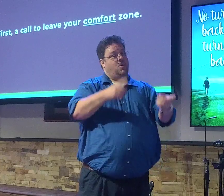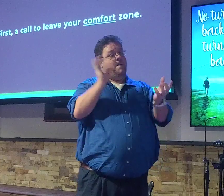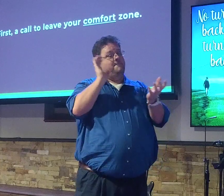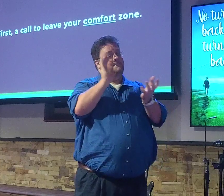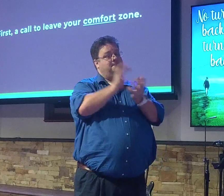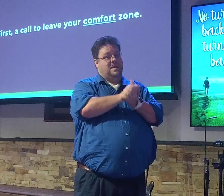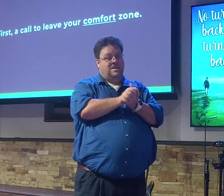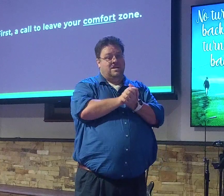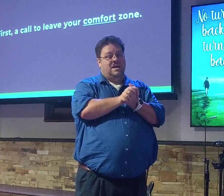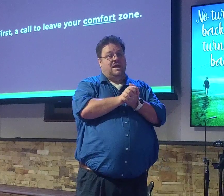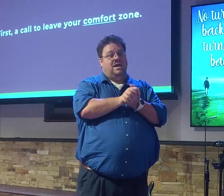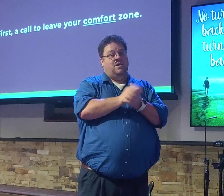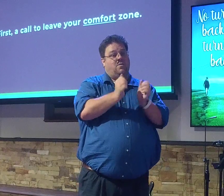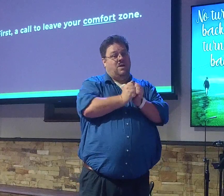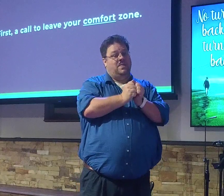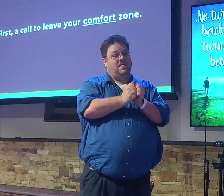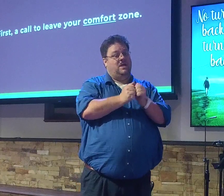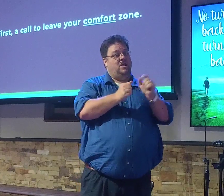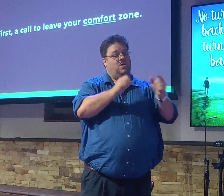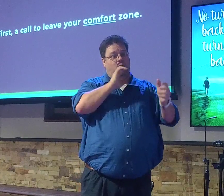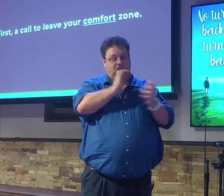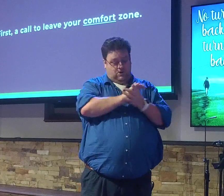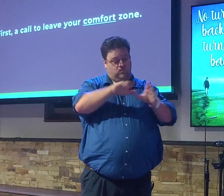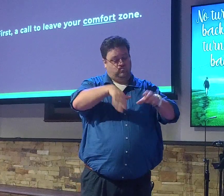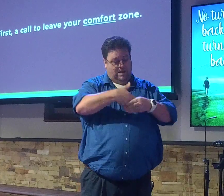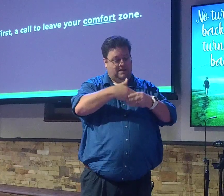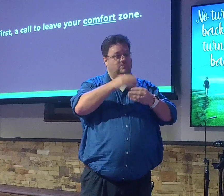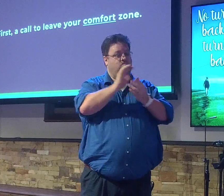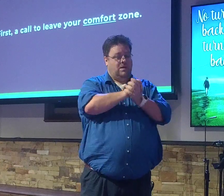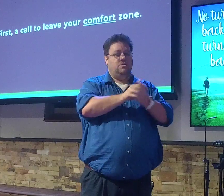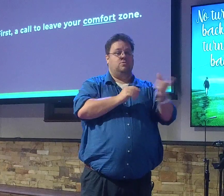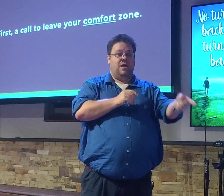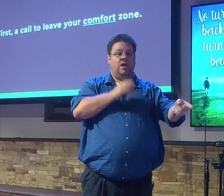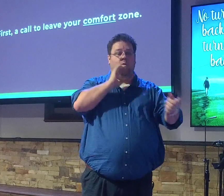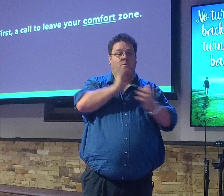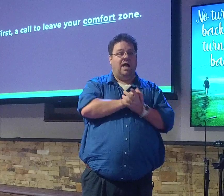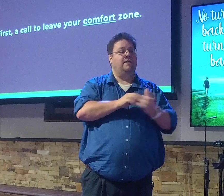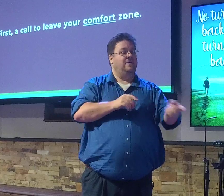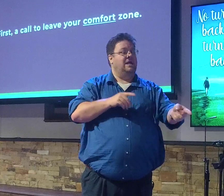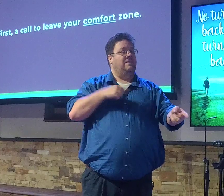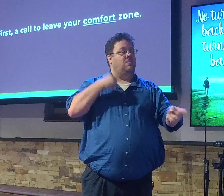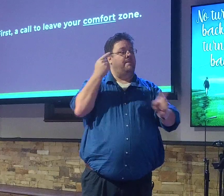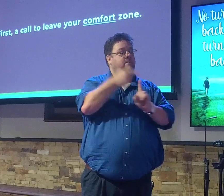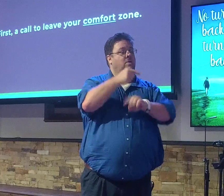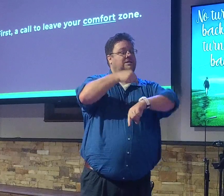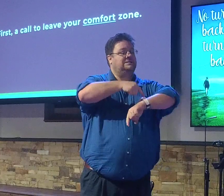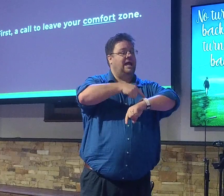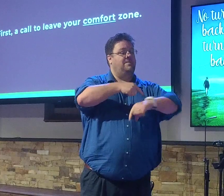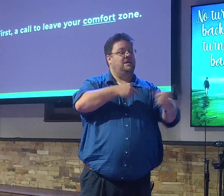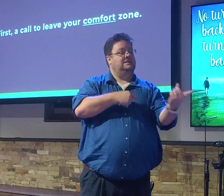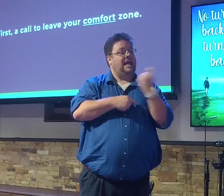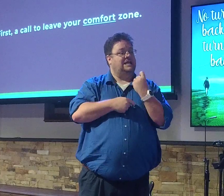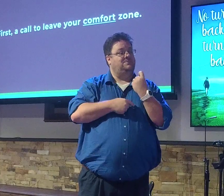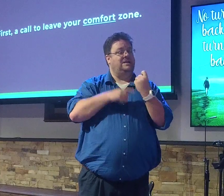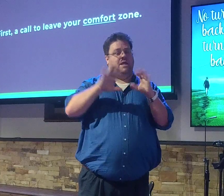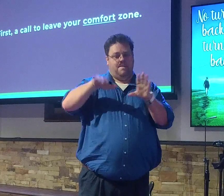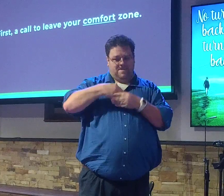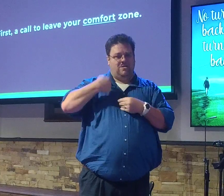a covenant relationship of marriage with Denise. There was a point in time when she asked me to marry her and I said yes.